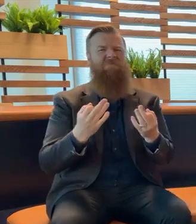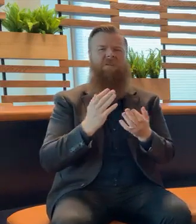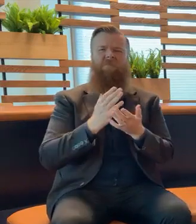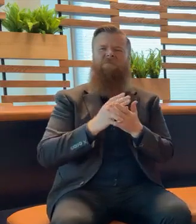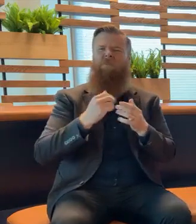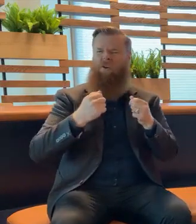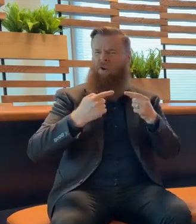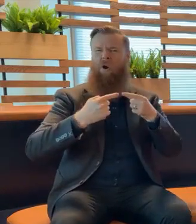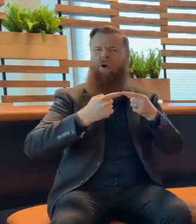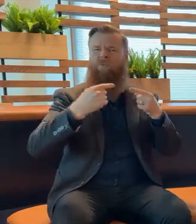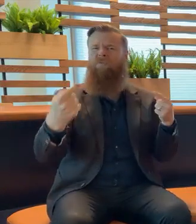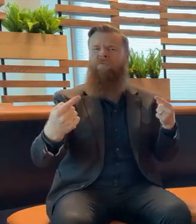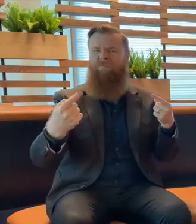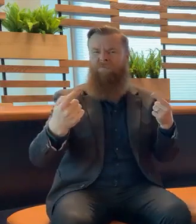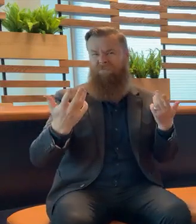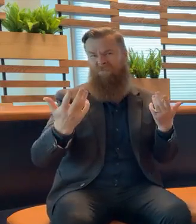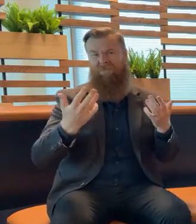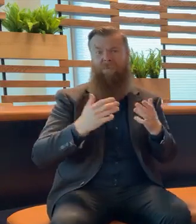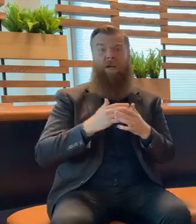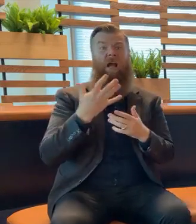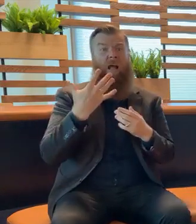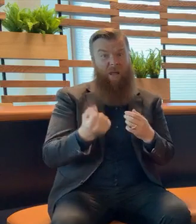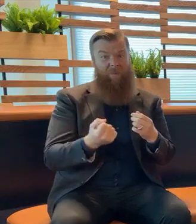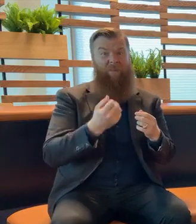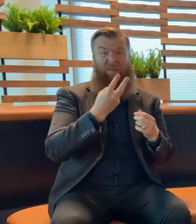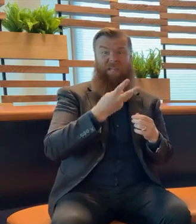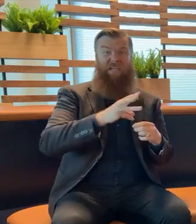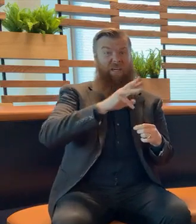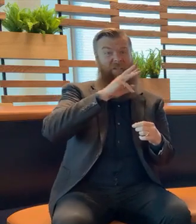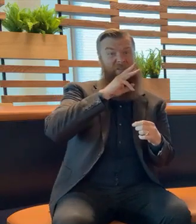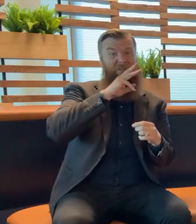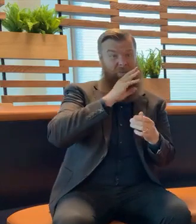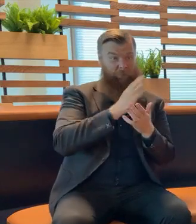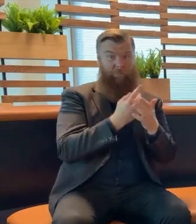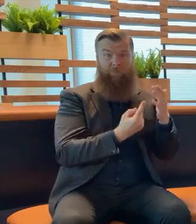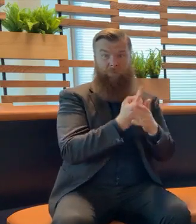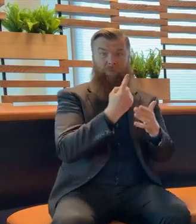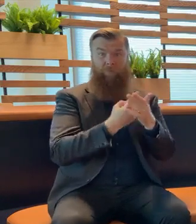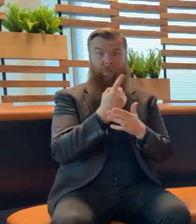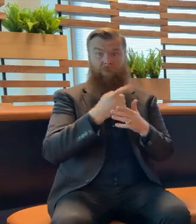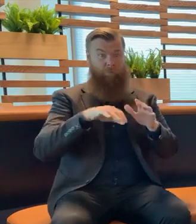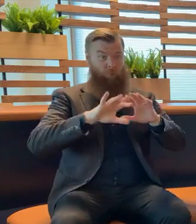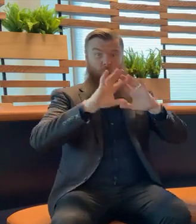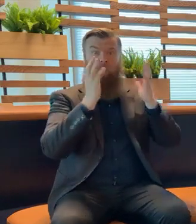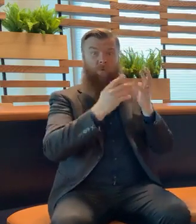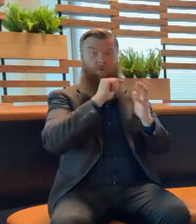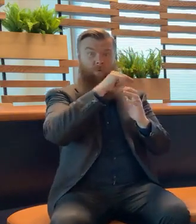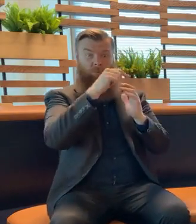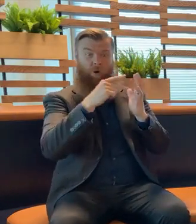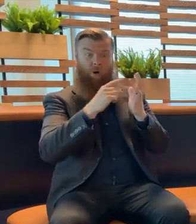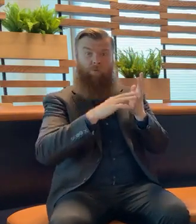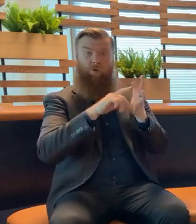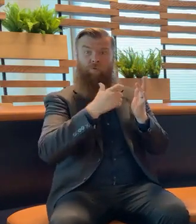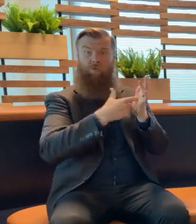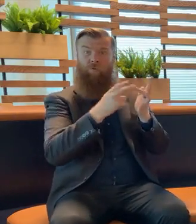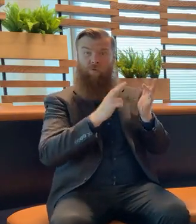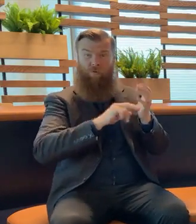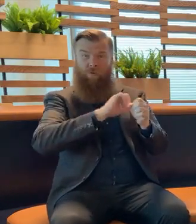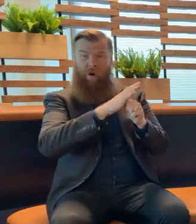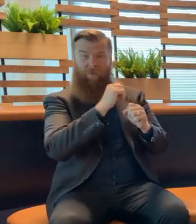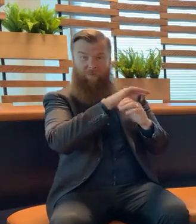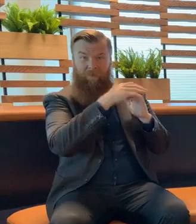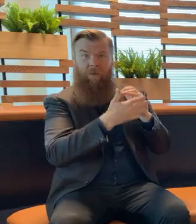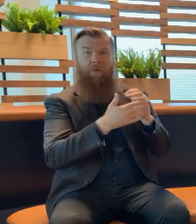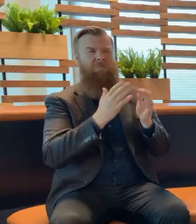Of the over 300 cases that have now been diagnosed in many countries, they have all been very mild